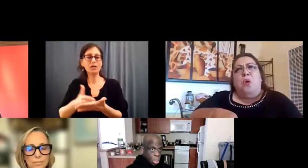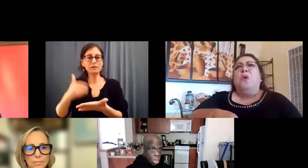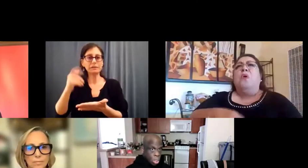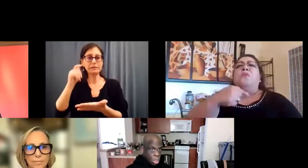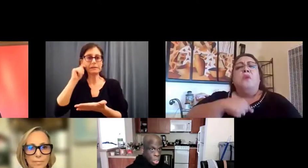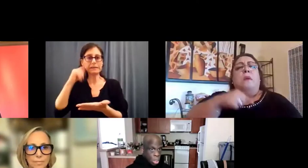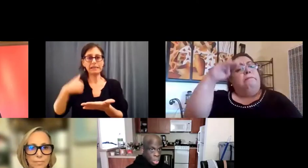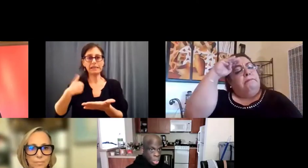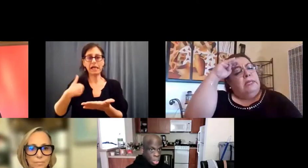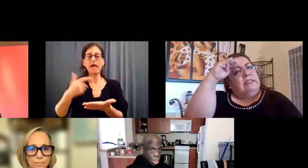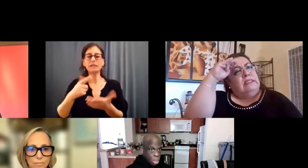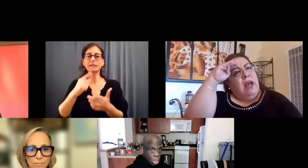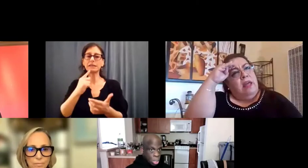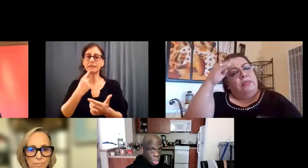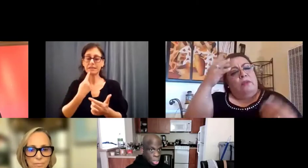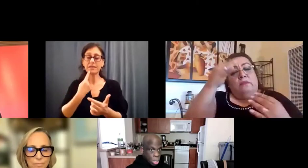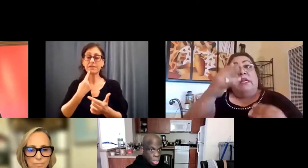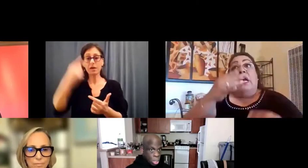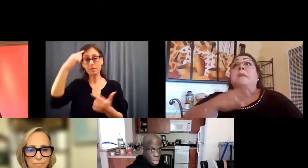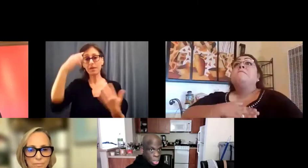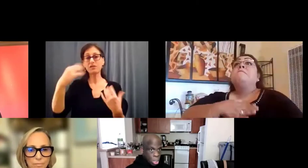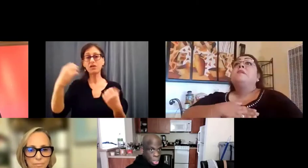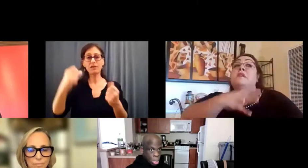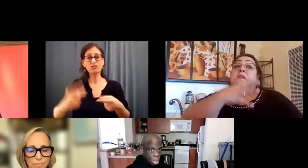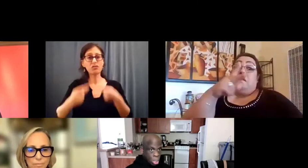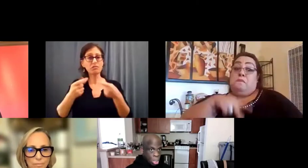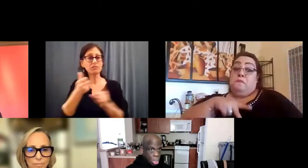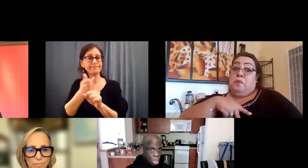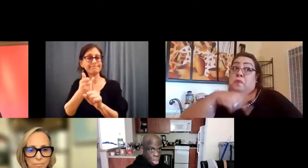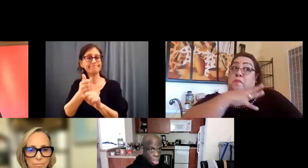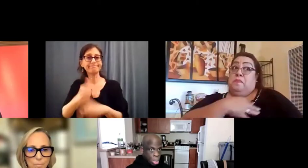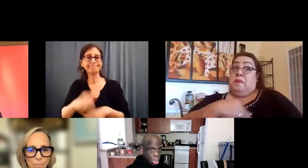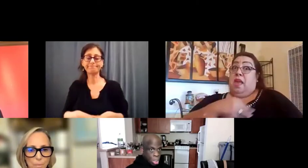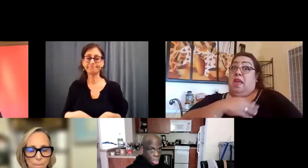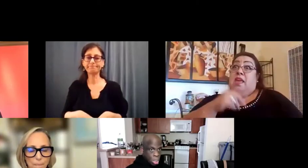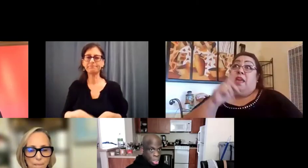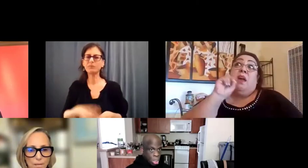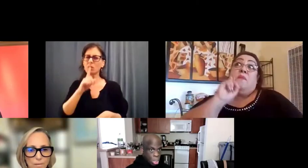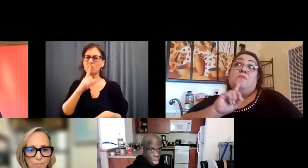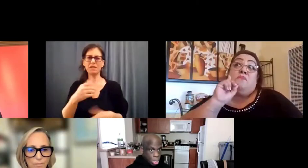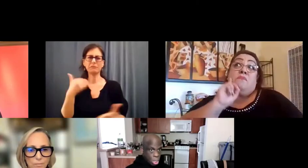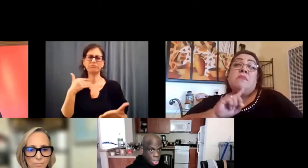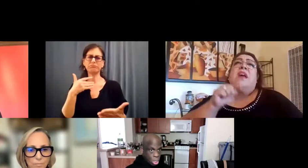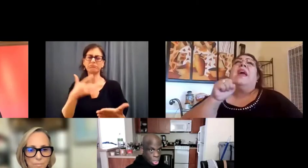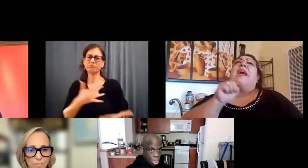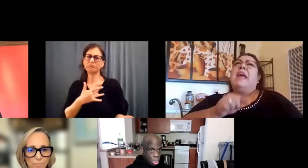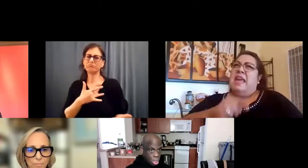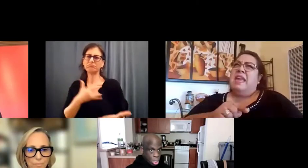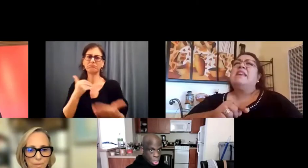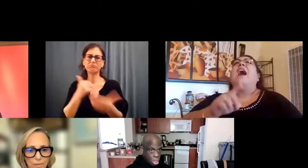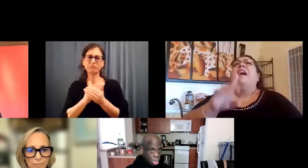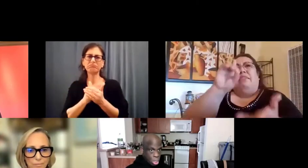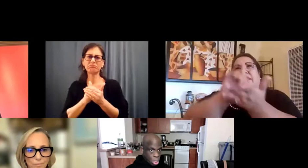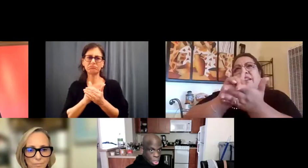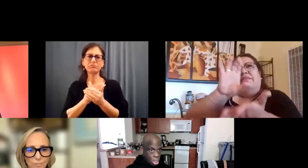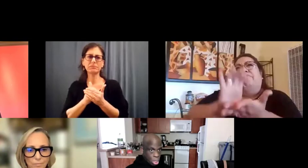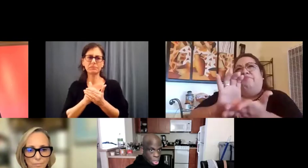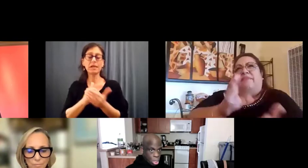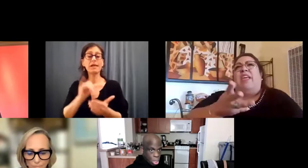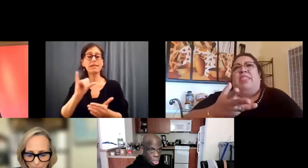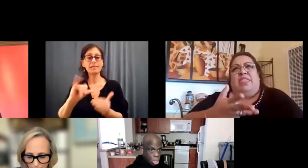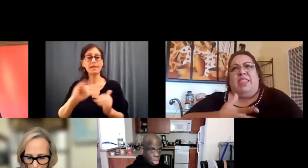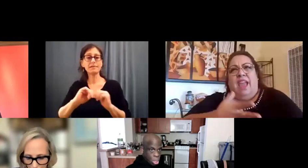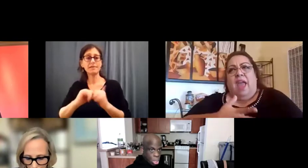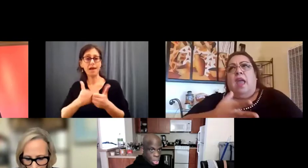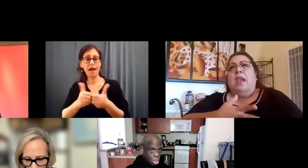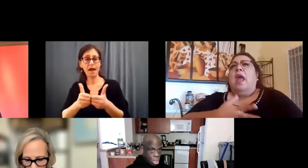severe mental health struggles. So it was really close to my heart, and that's how